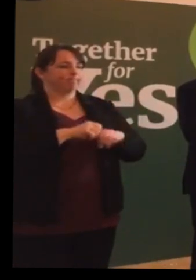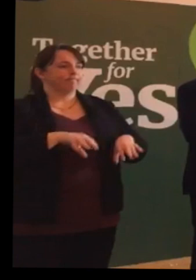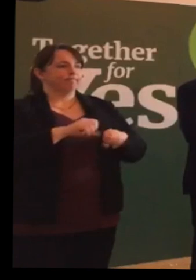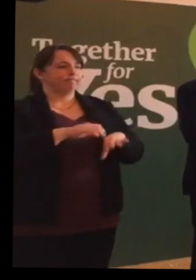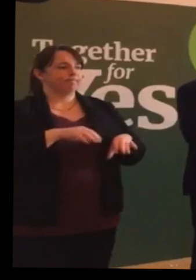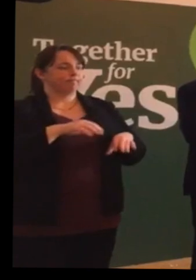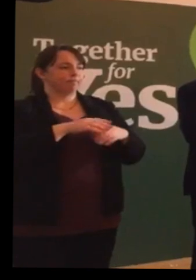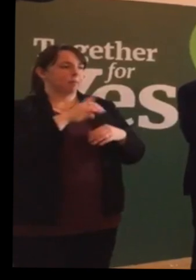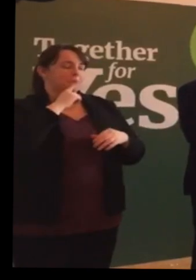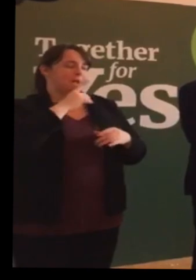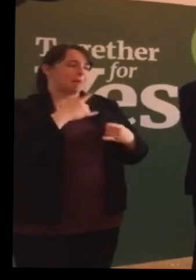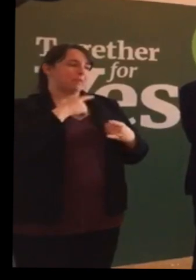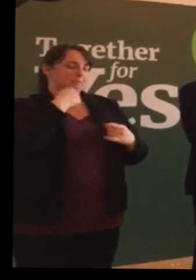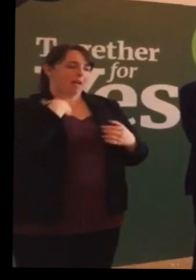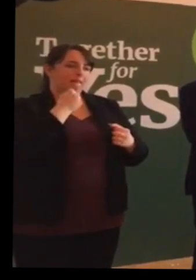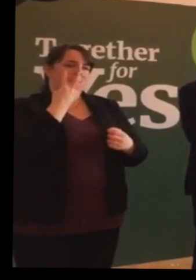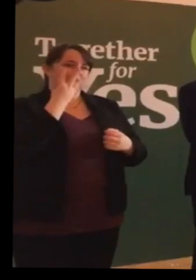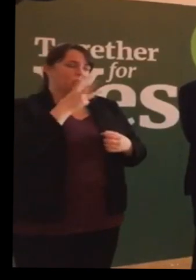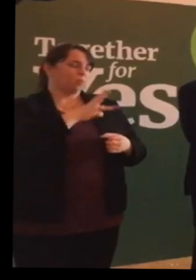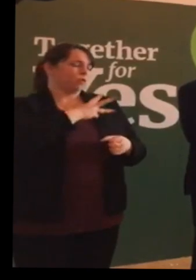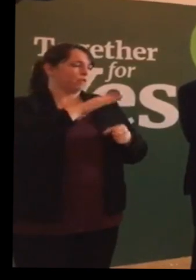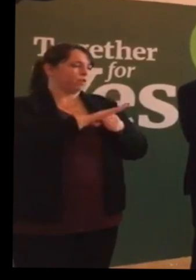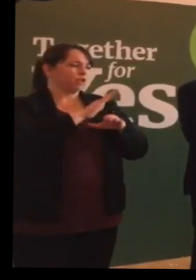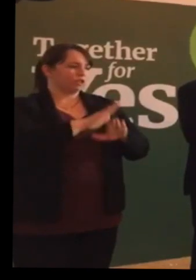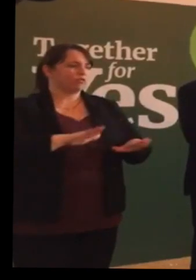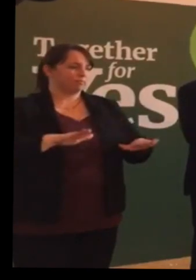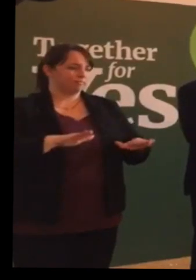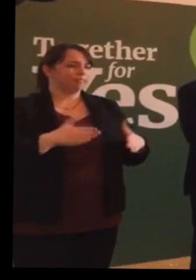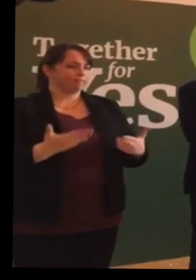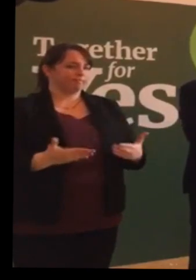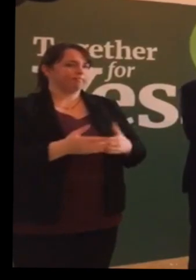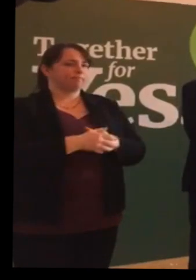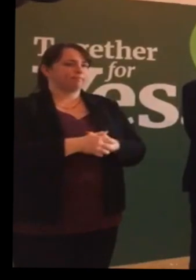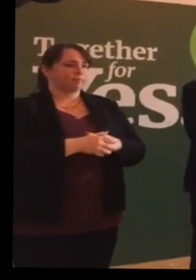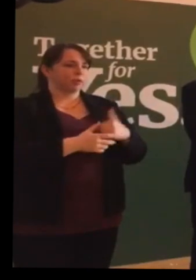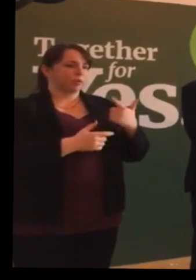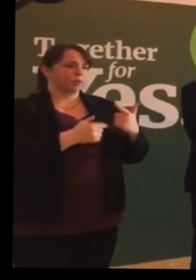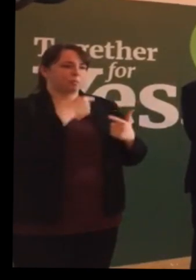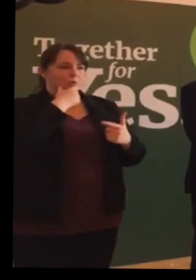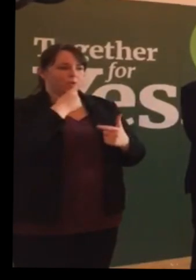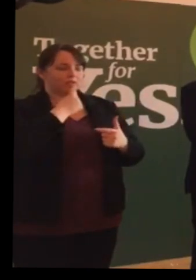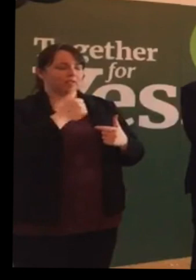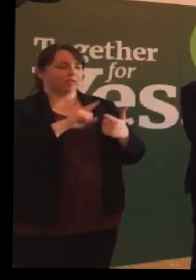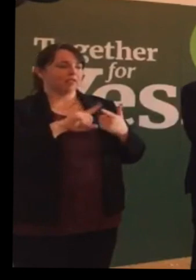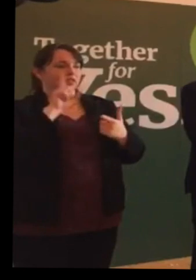I'm pleased to say that we have four women and children today. Two boys and girls.